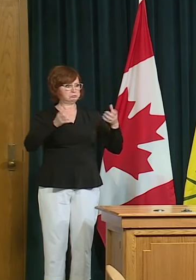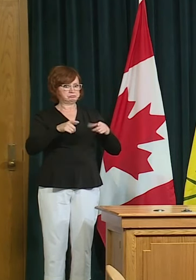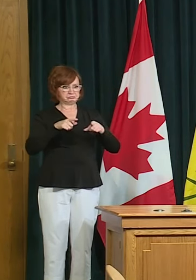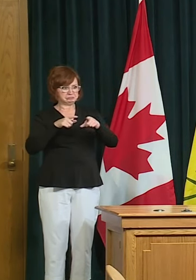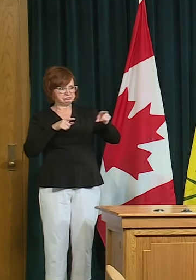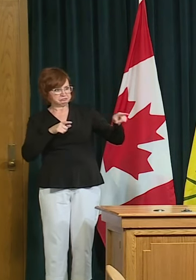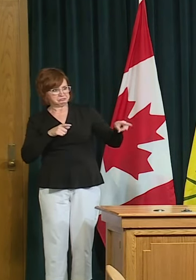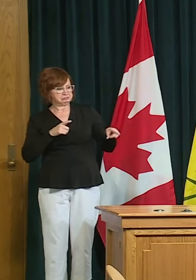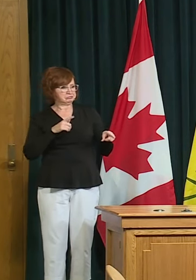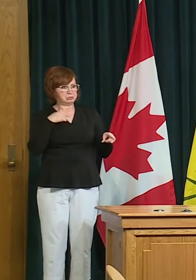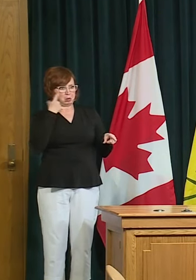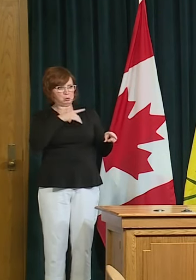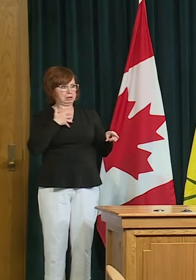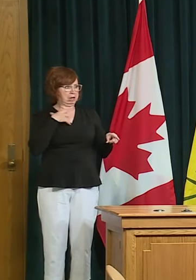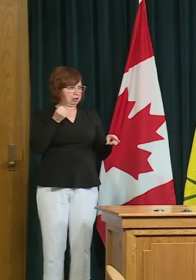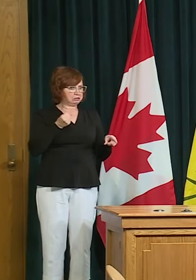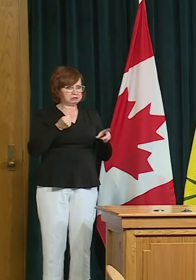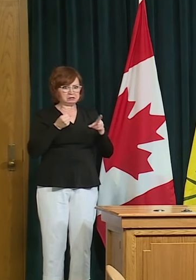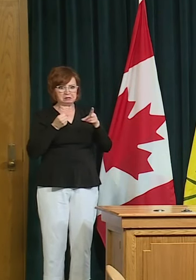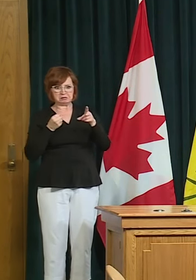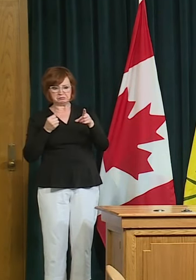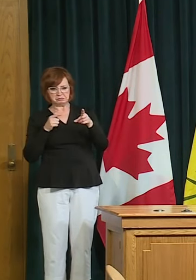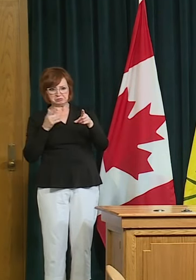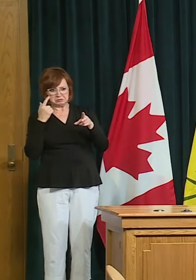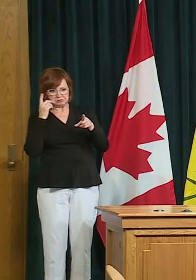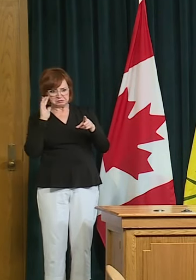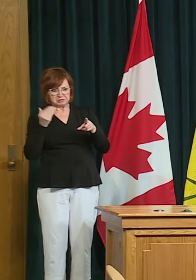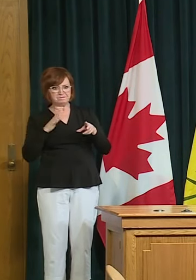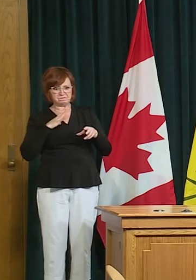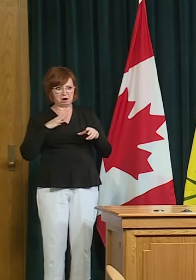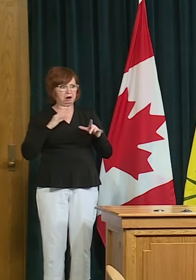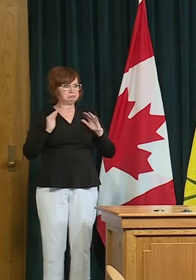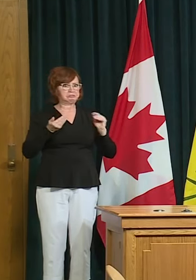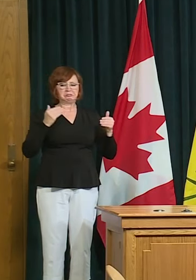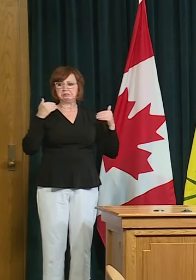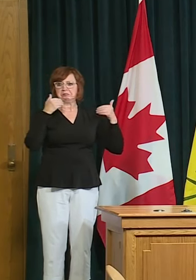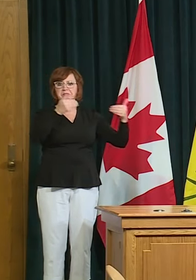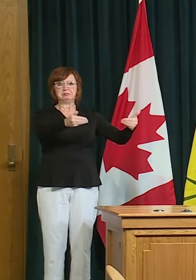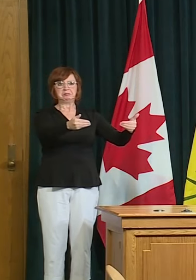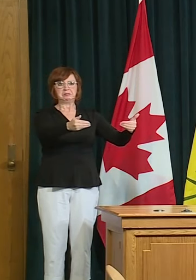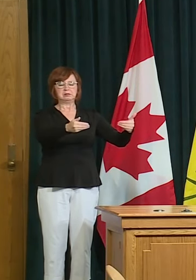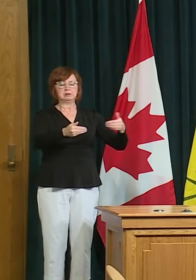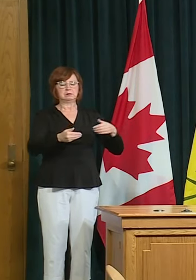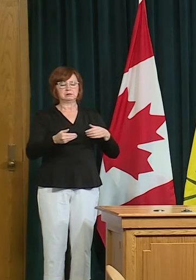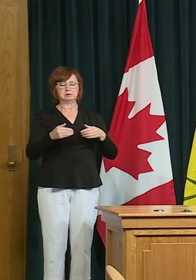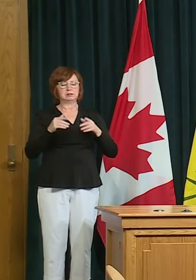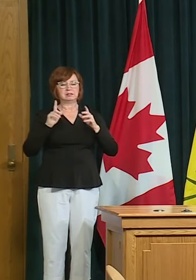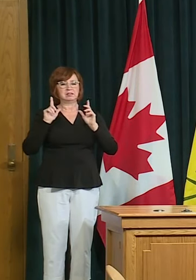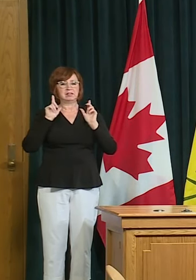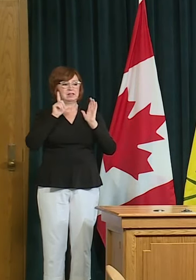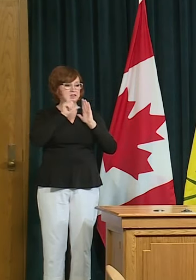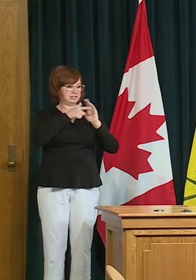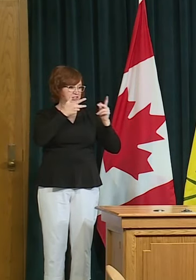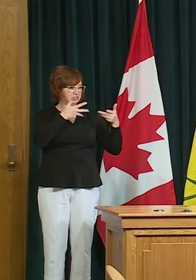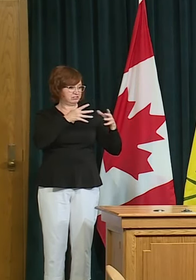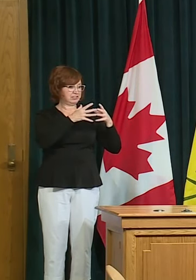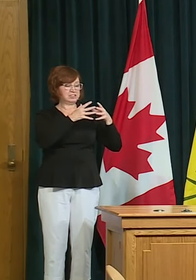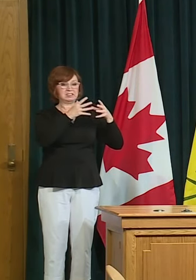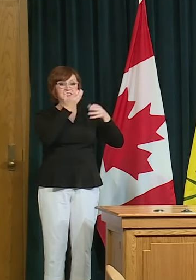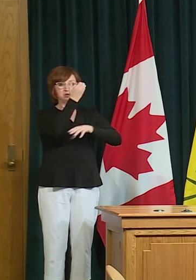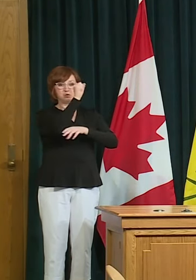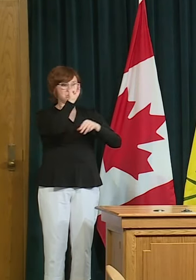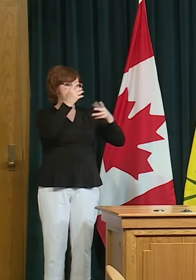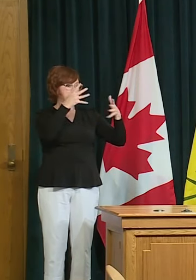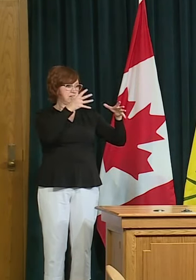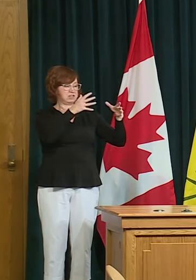uh you know sometimes it's too late to stop and i think we all need to be very cautious and careful and even if we do decide to go